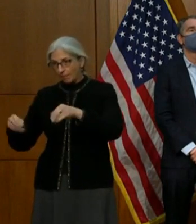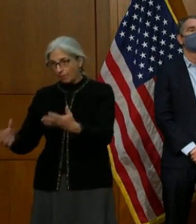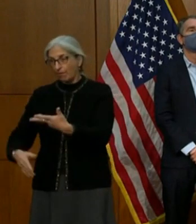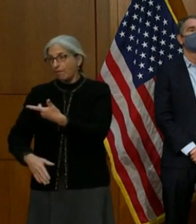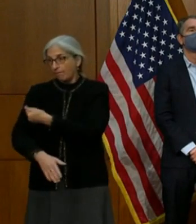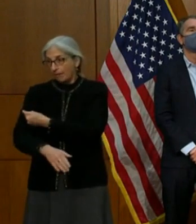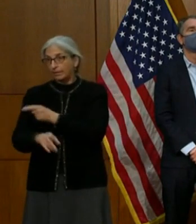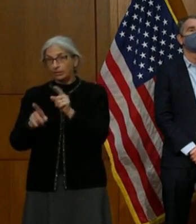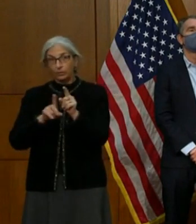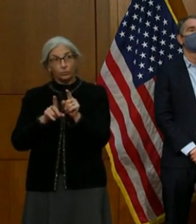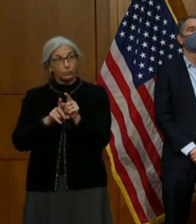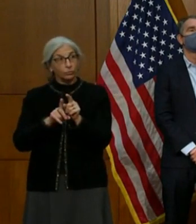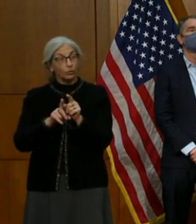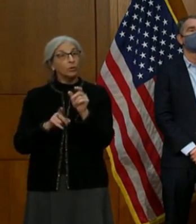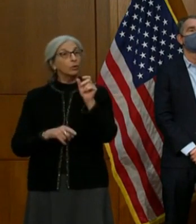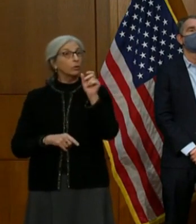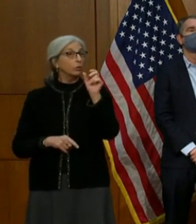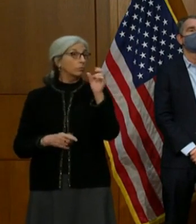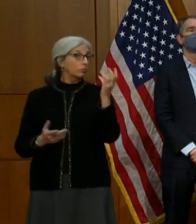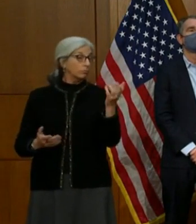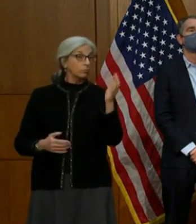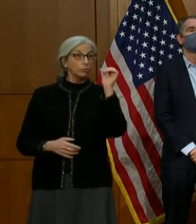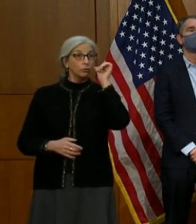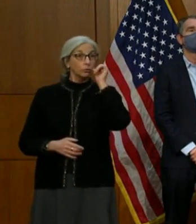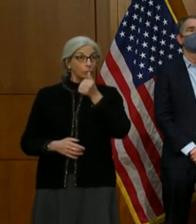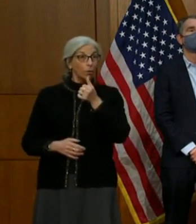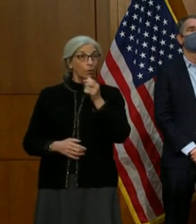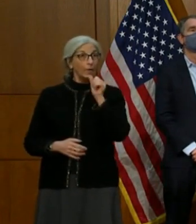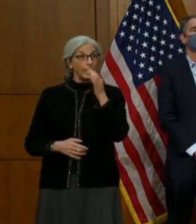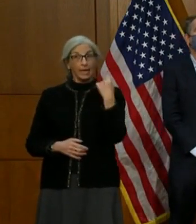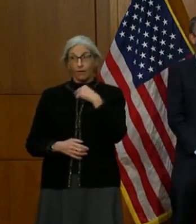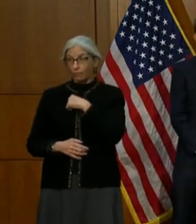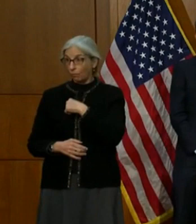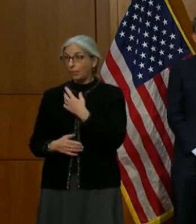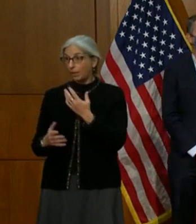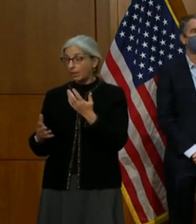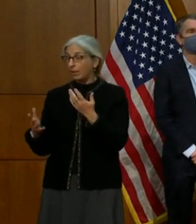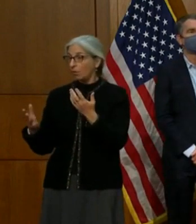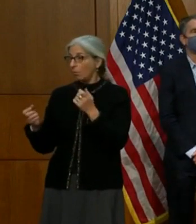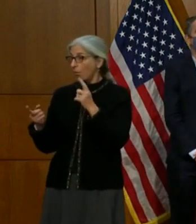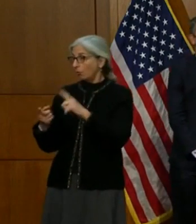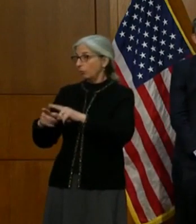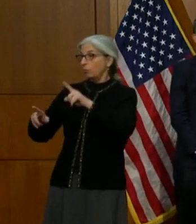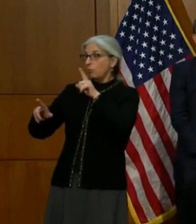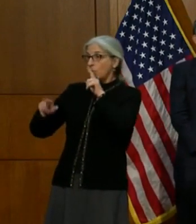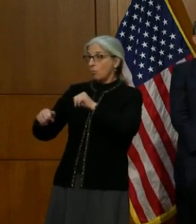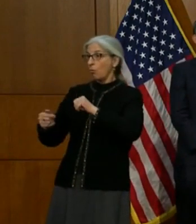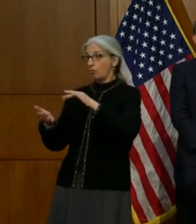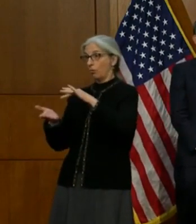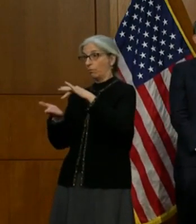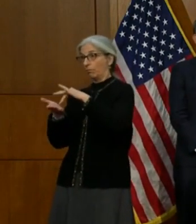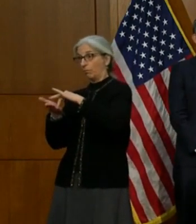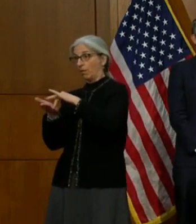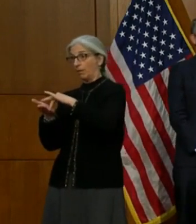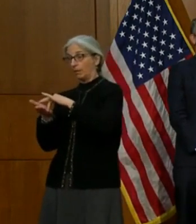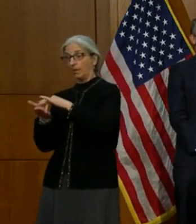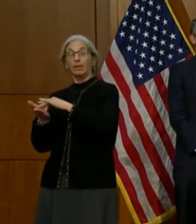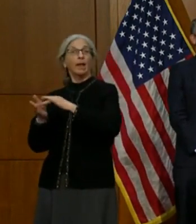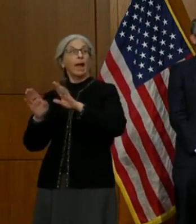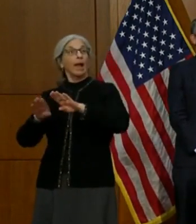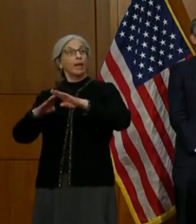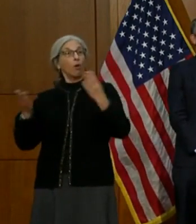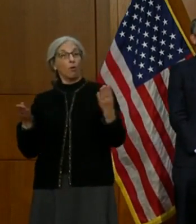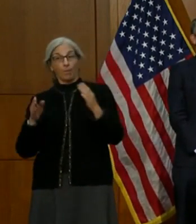so tomorrow if we were to decide that we wanted to order vaccine and move into 1B across the